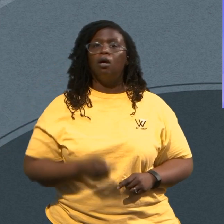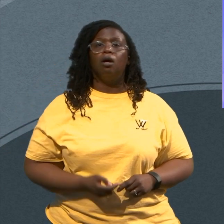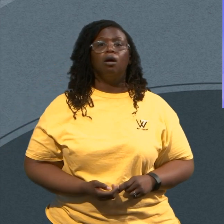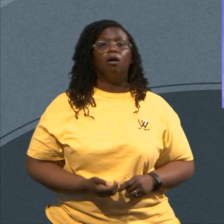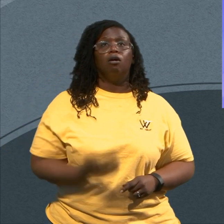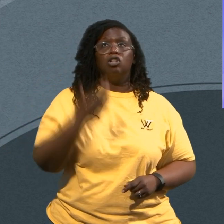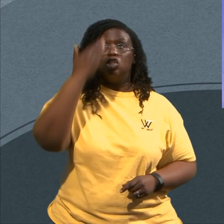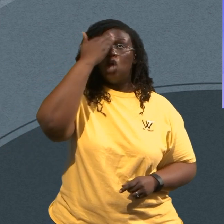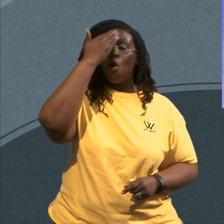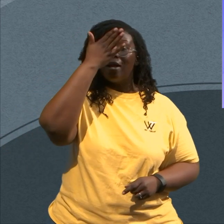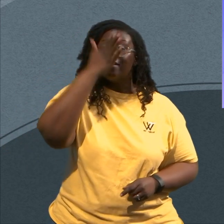Inactivity